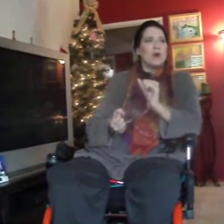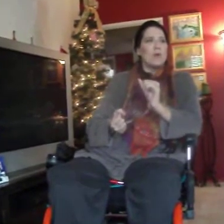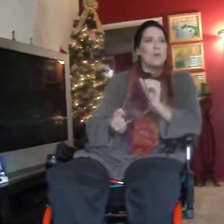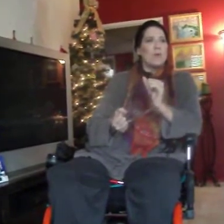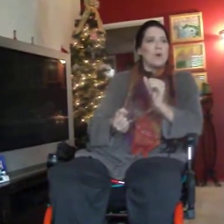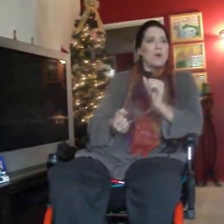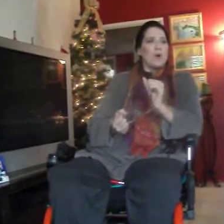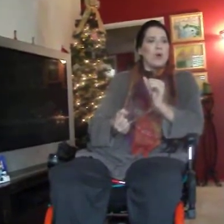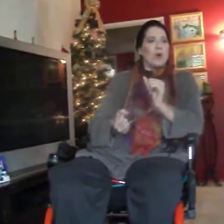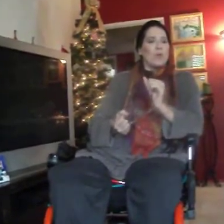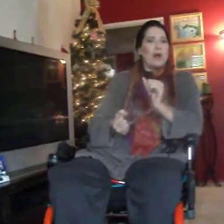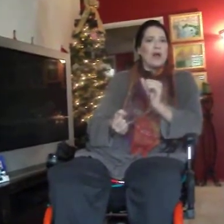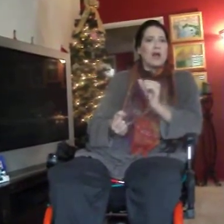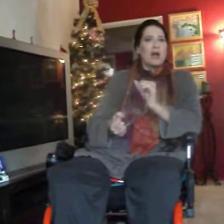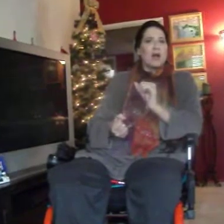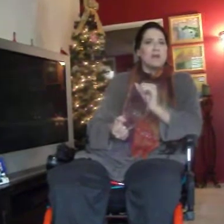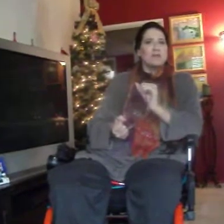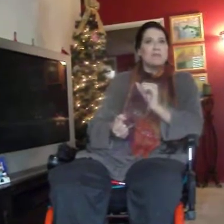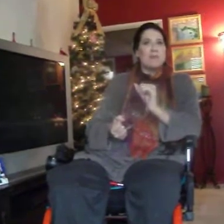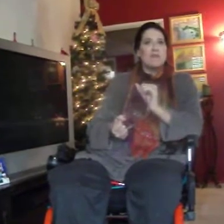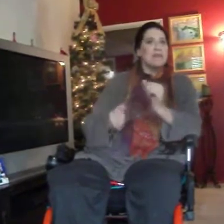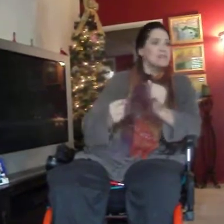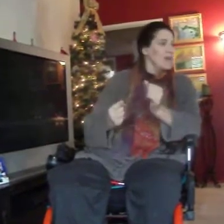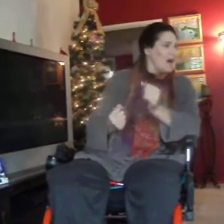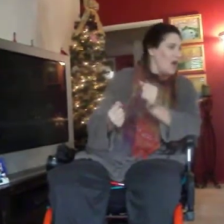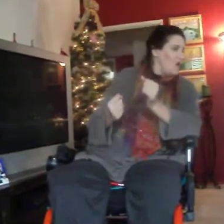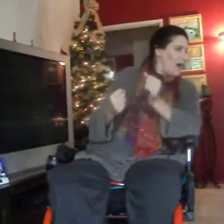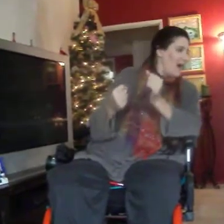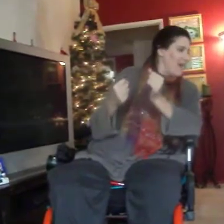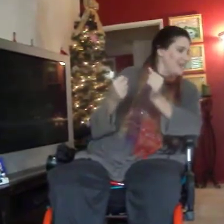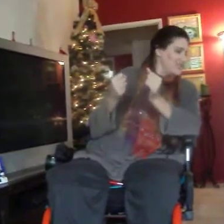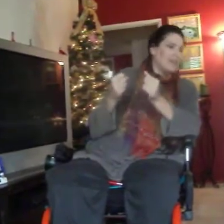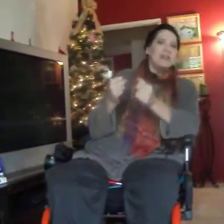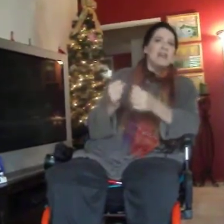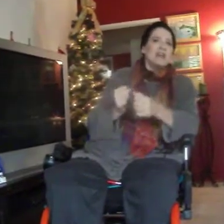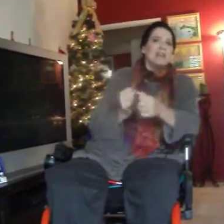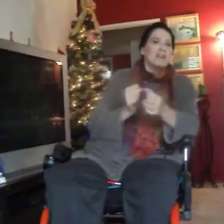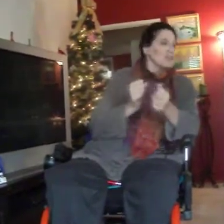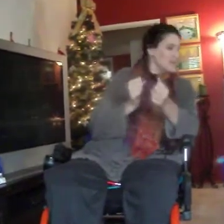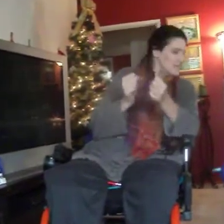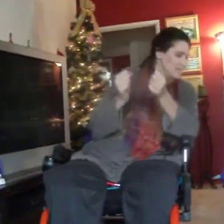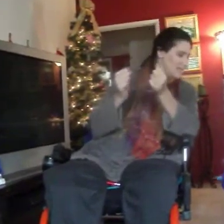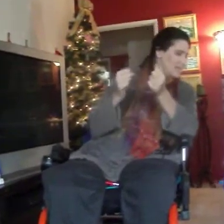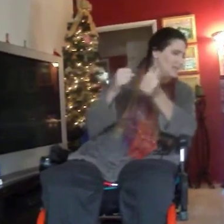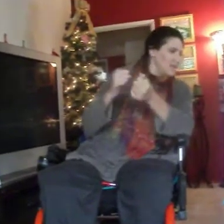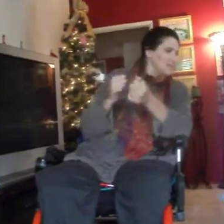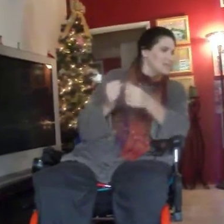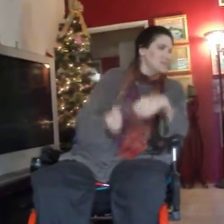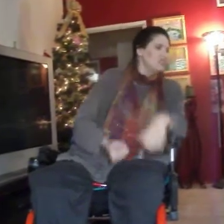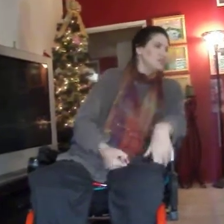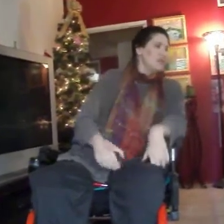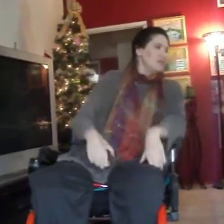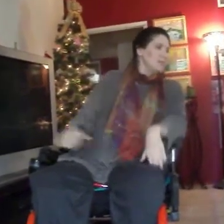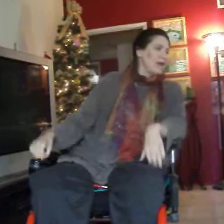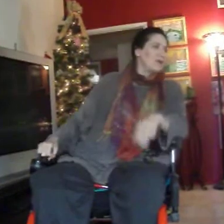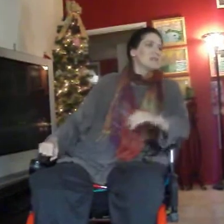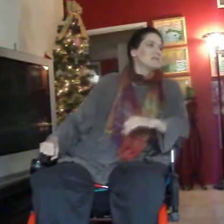where you see my face. Oh, hi, Jaden. Here, let's see. This is my grandson.